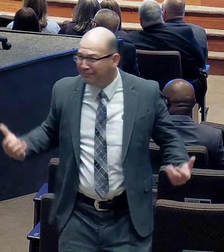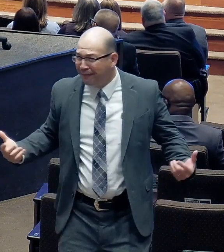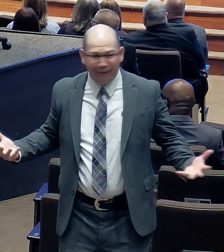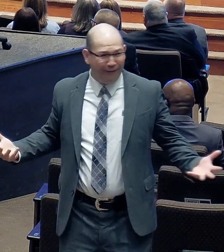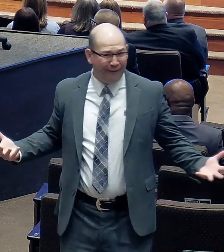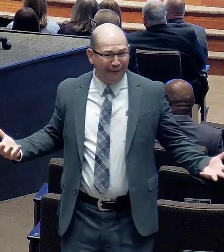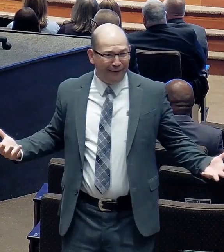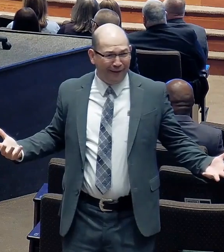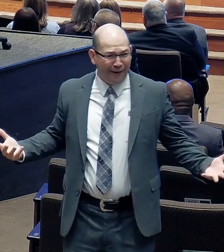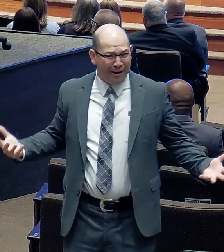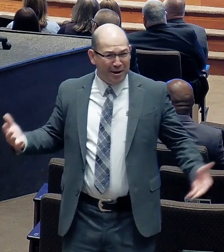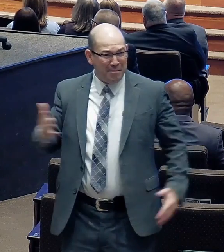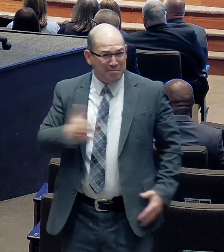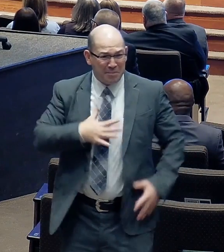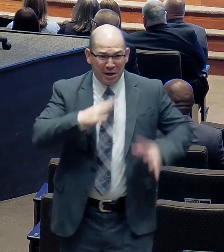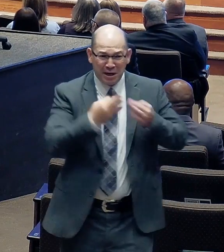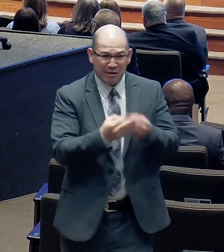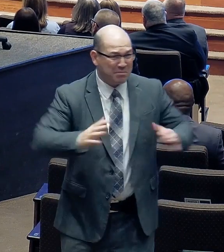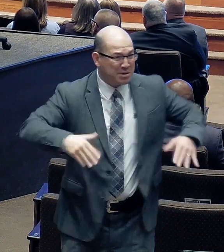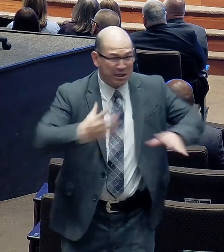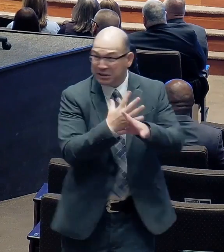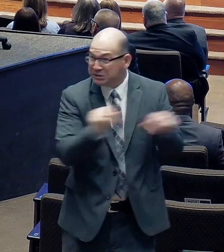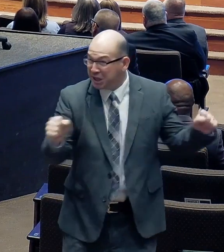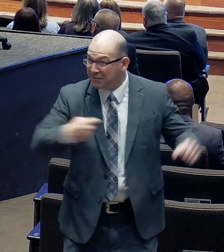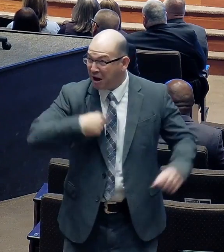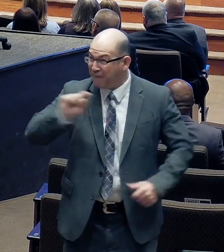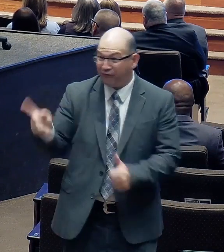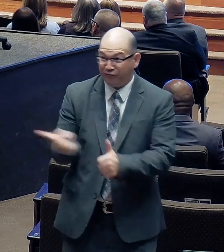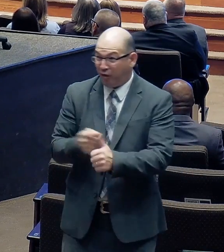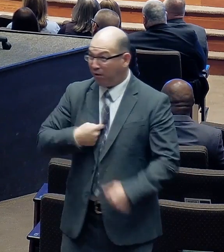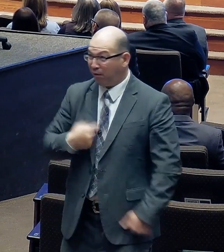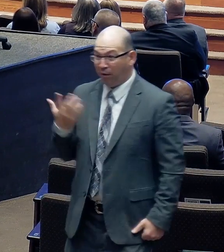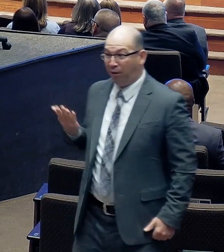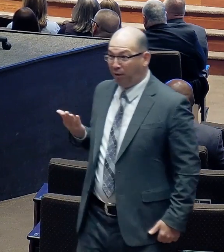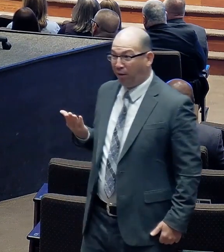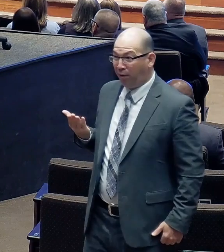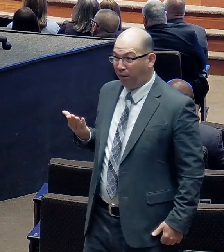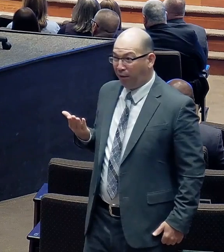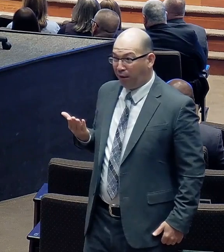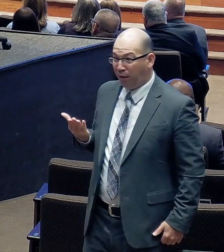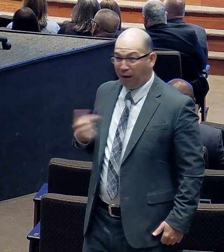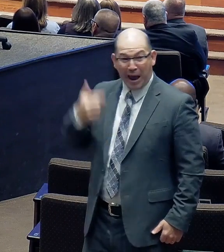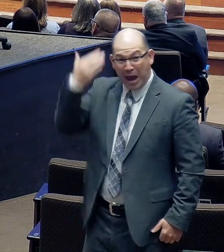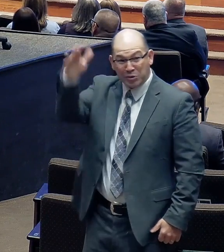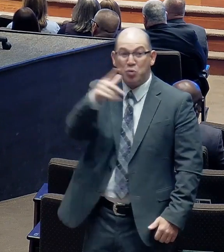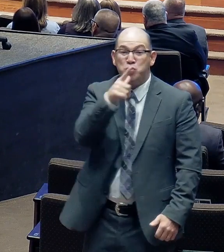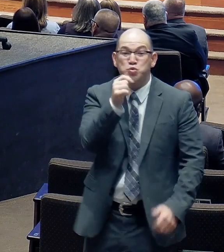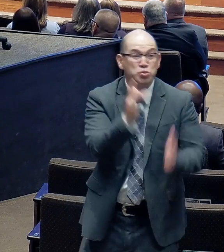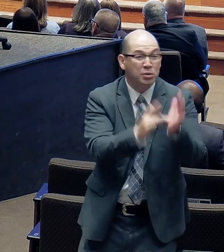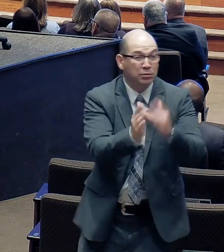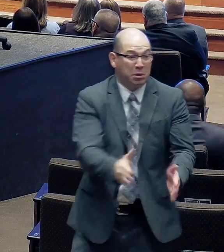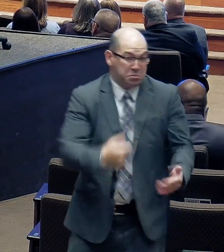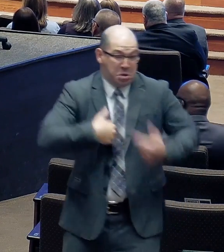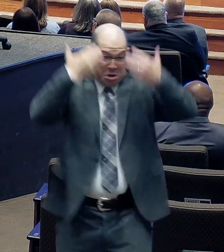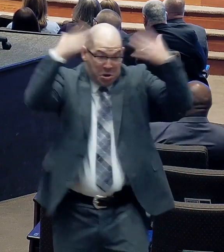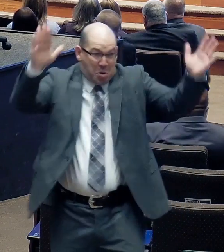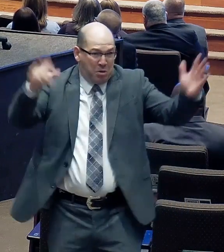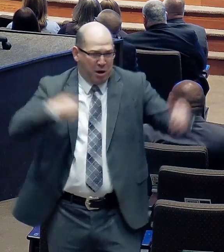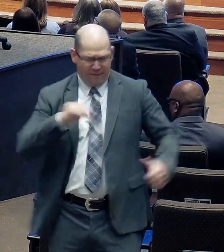saved. I don't even know hardly anybody that's saved. And I'm saved. I'm going to